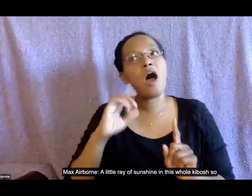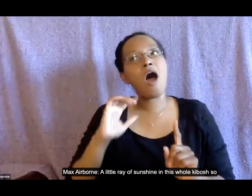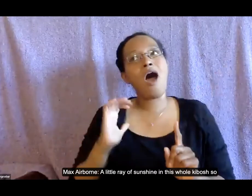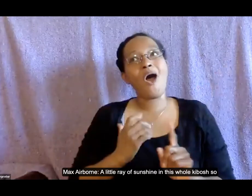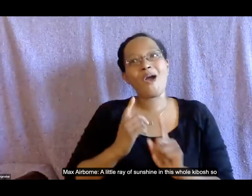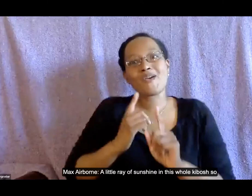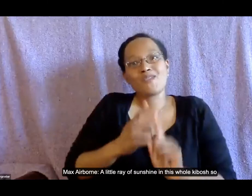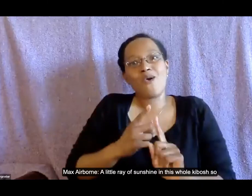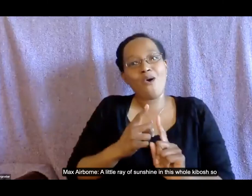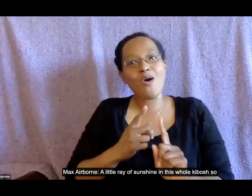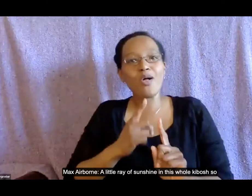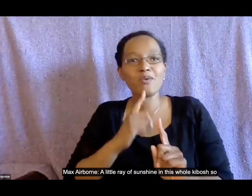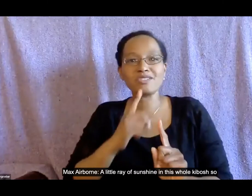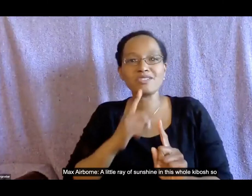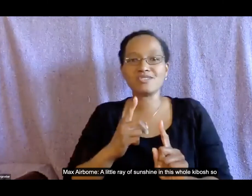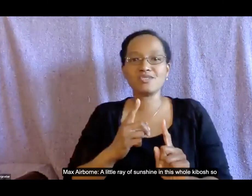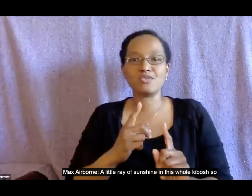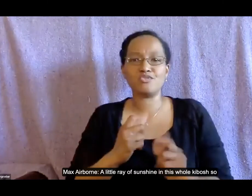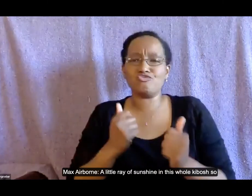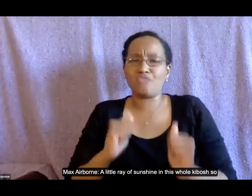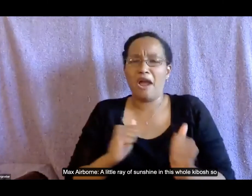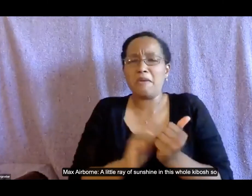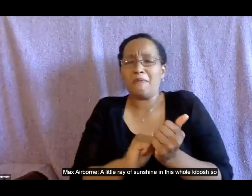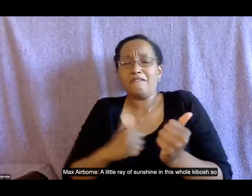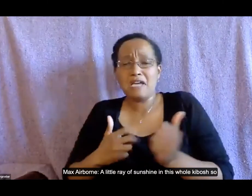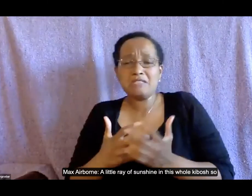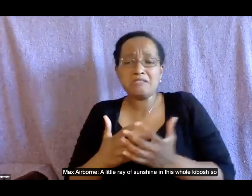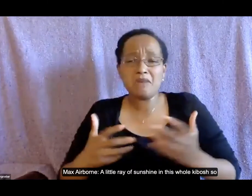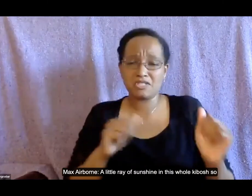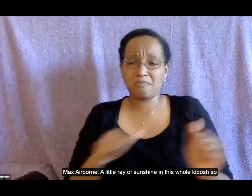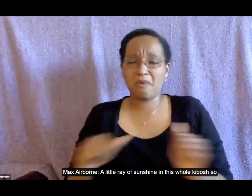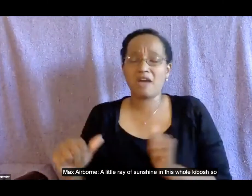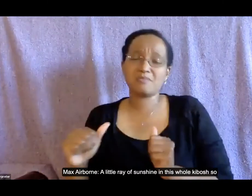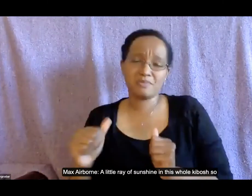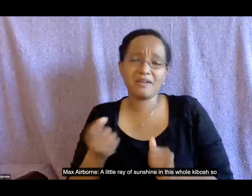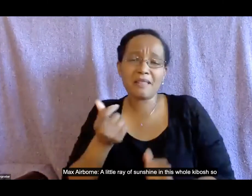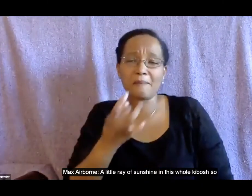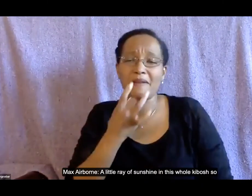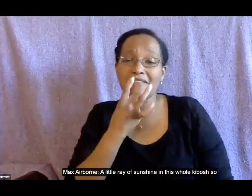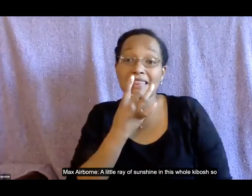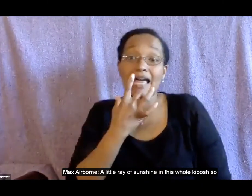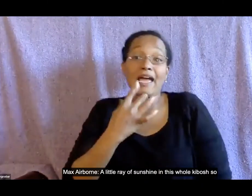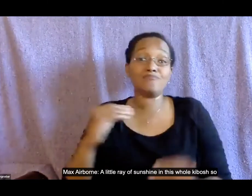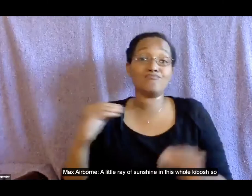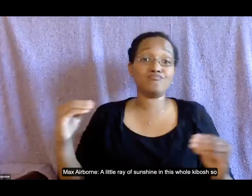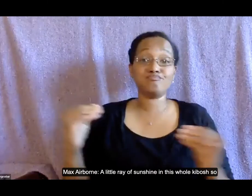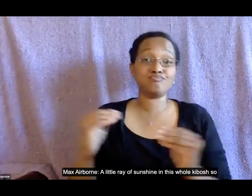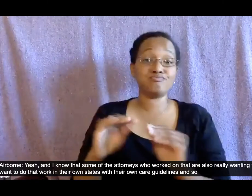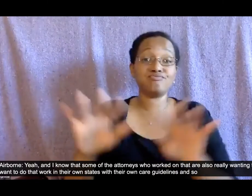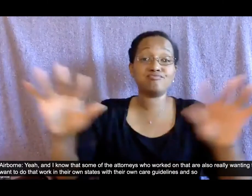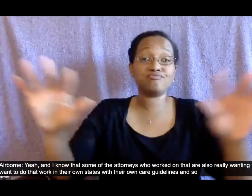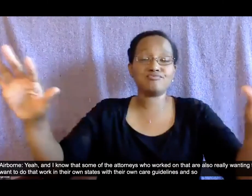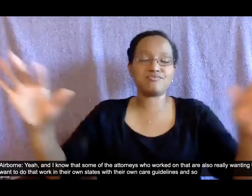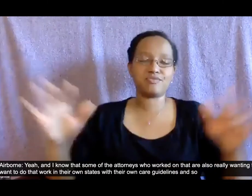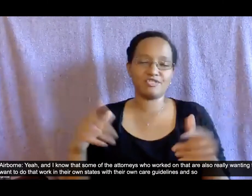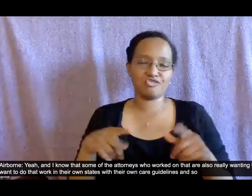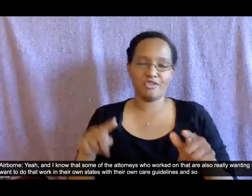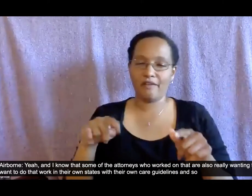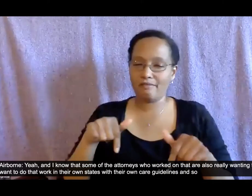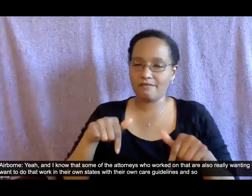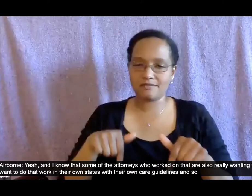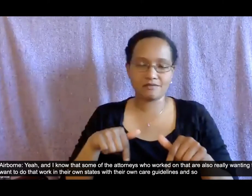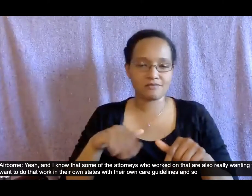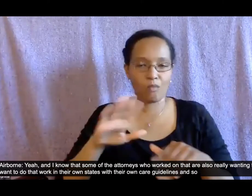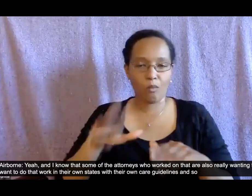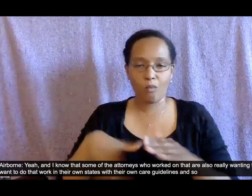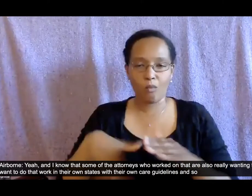sunshine in this whole kibosh so um yeah and i know that some of the